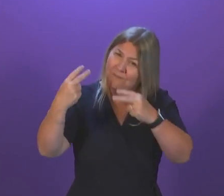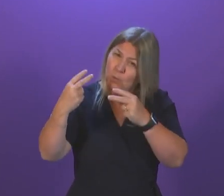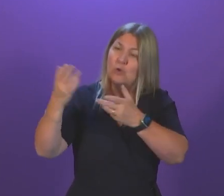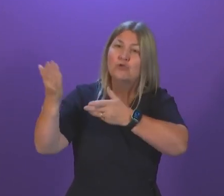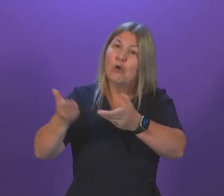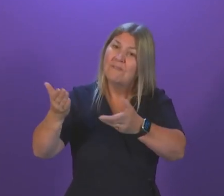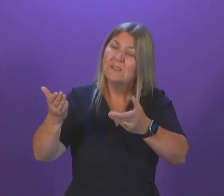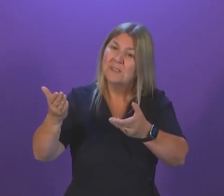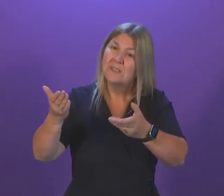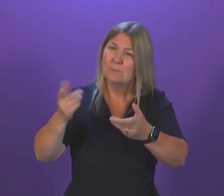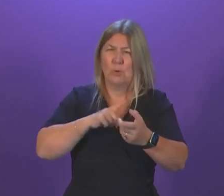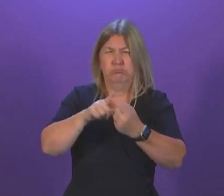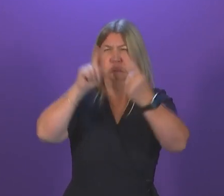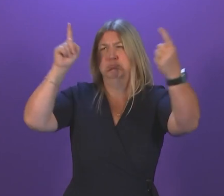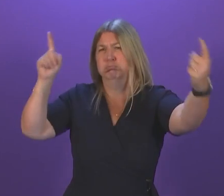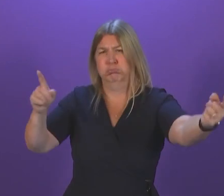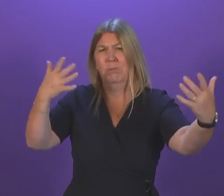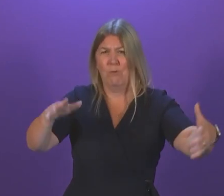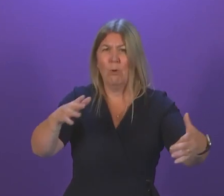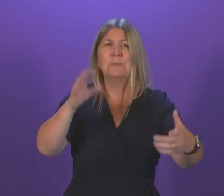from services such as Caithness?